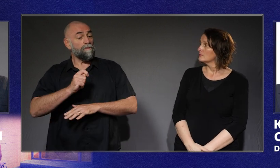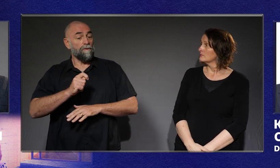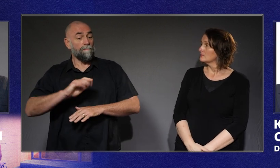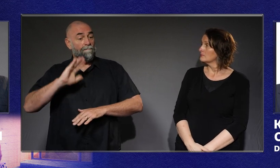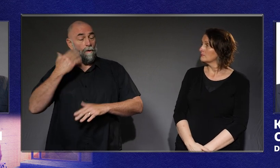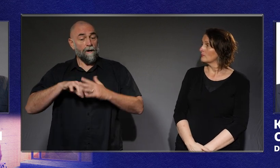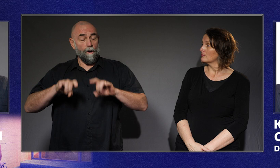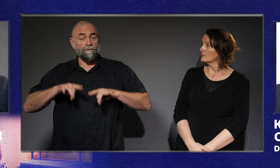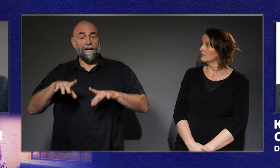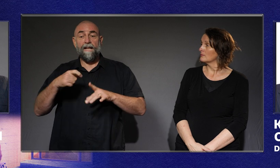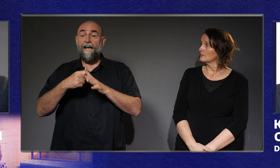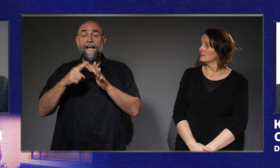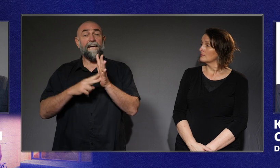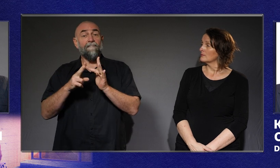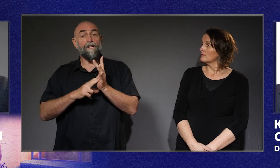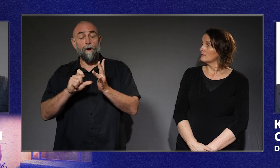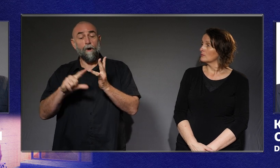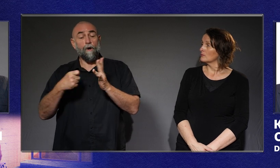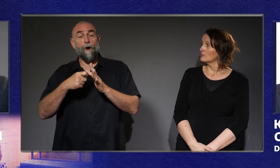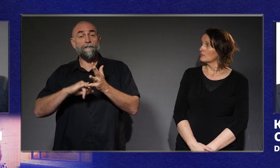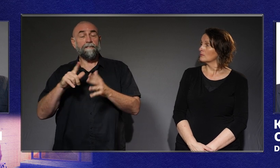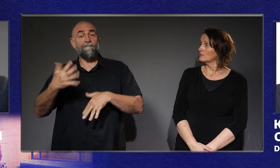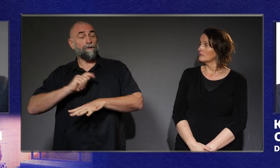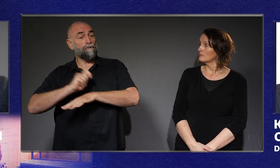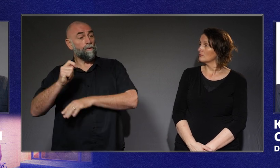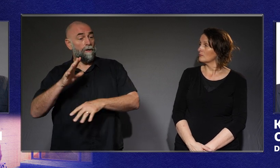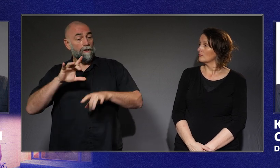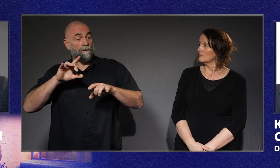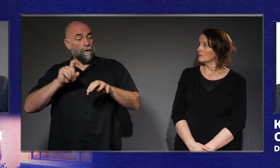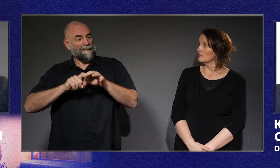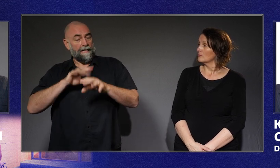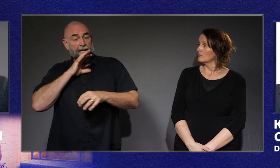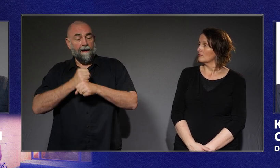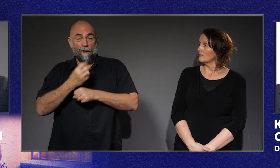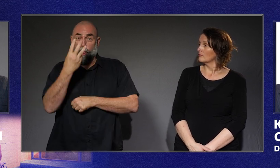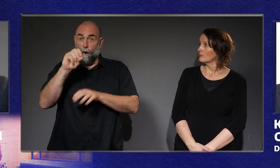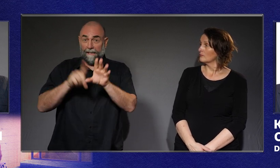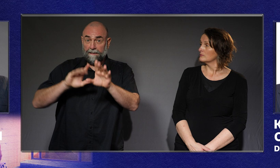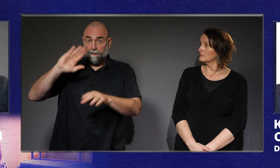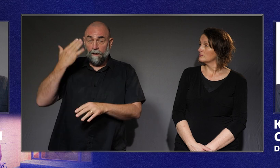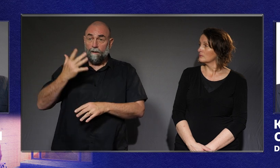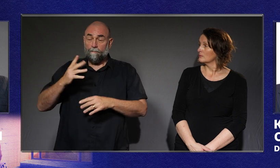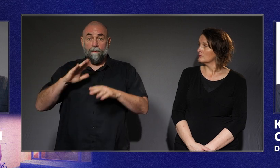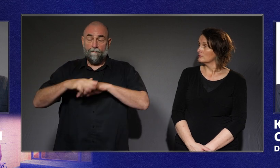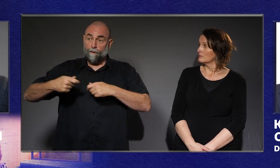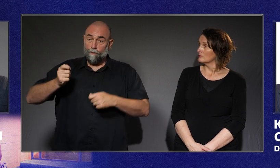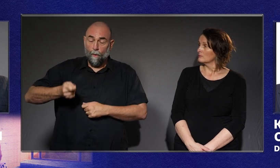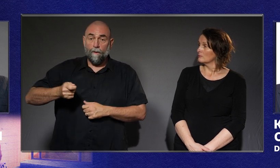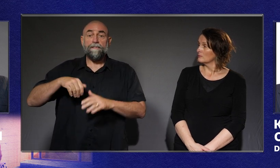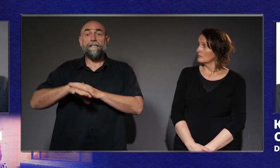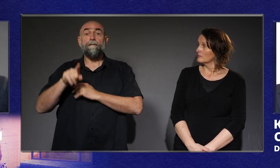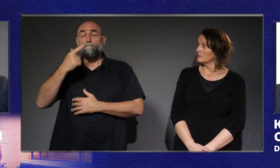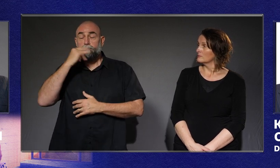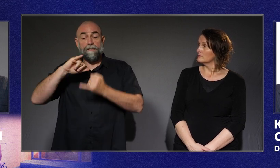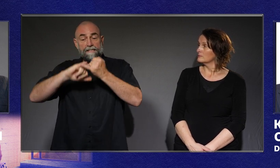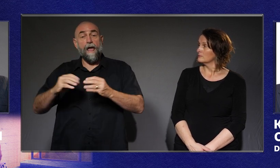Brisbane, and brought a similar case against the Queensland Government nearly 30 years ago when he took them to court over the Convention Centre development in